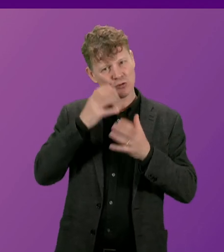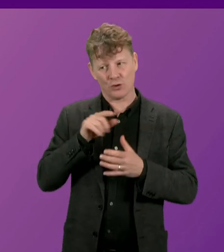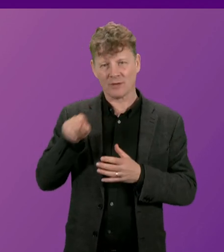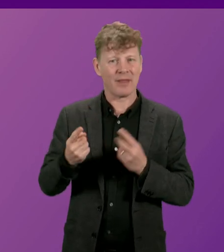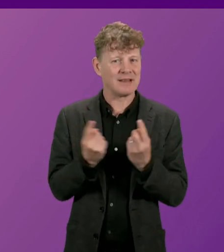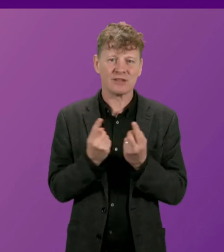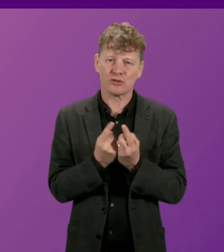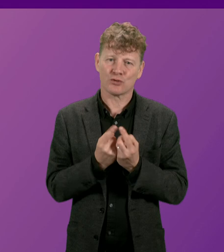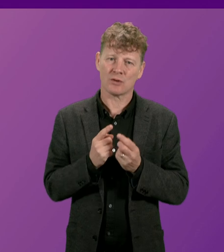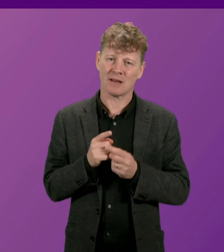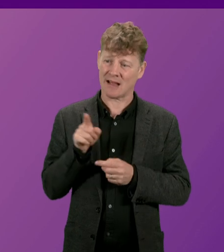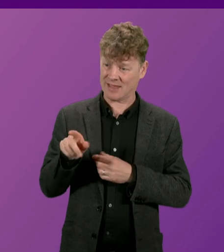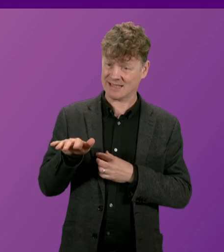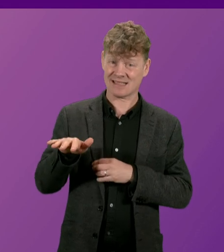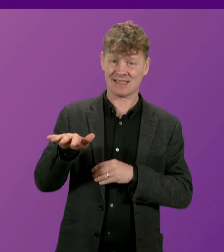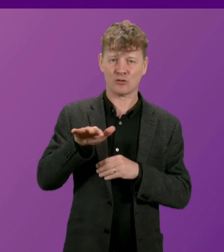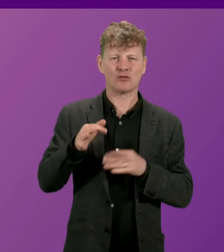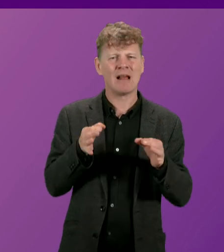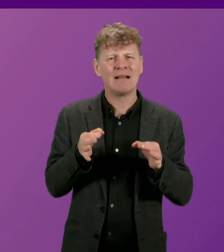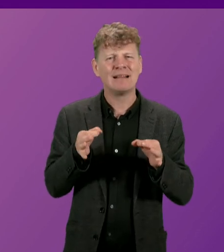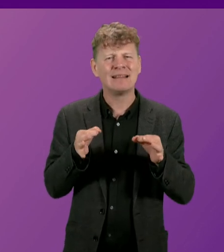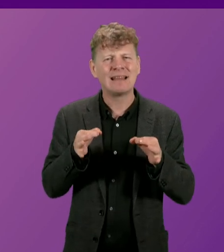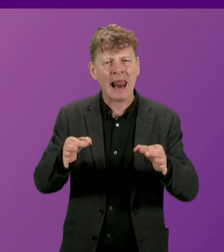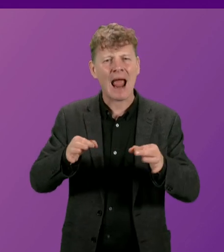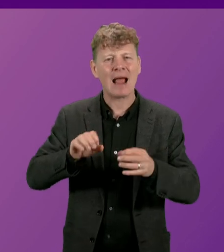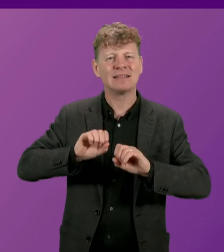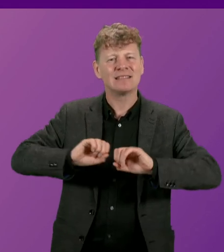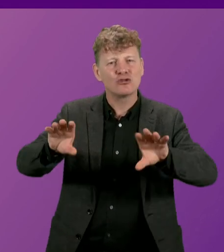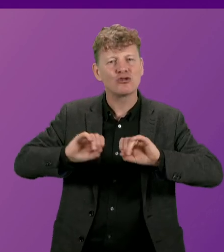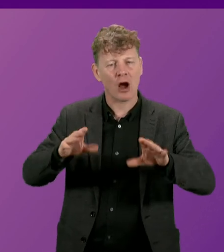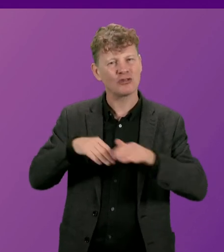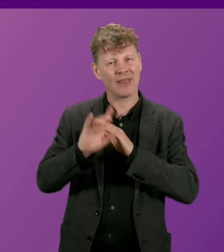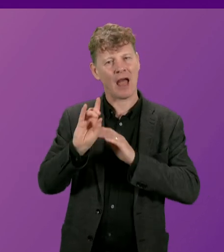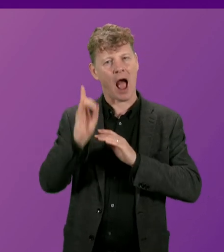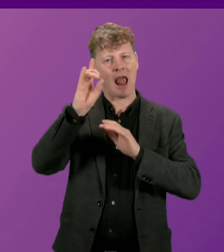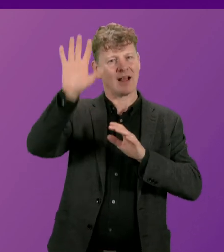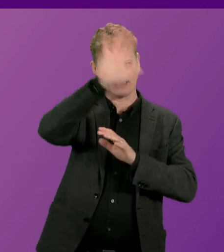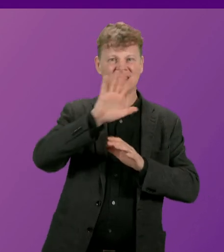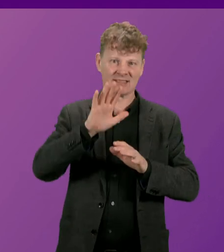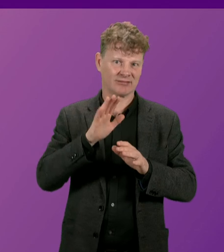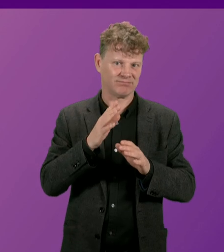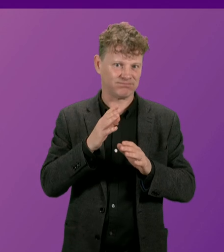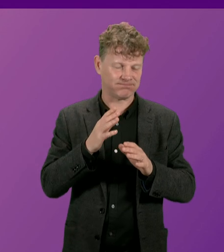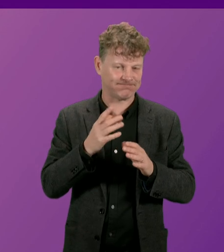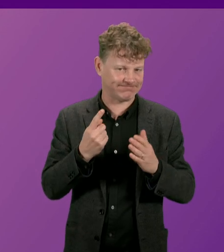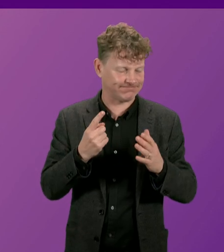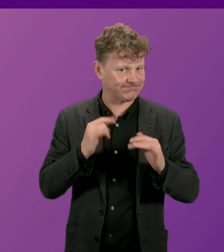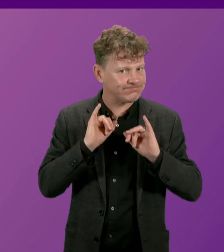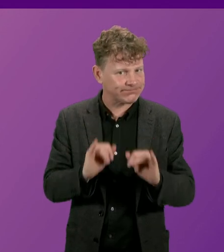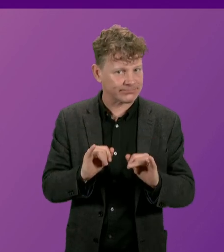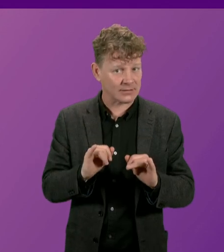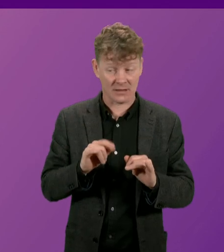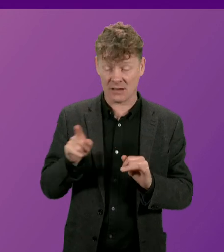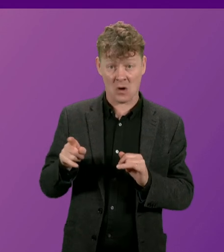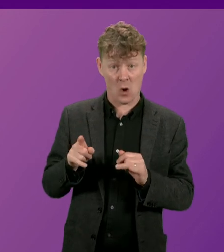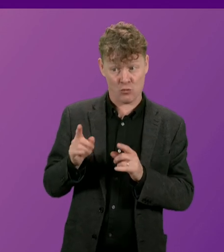the situation on delayed discharges in Highland is particularly acute, and the closure, the post-closure that